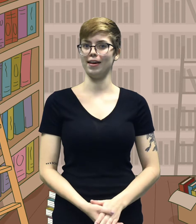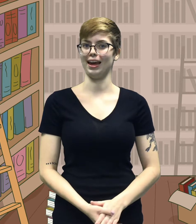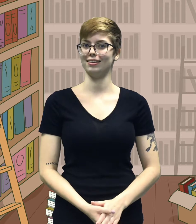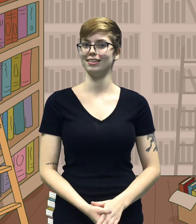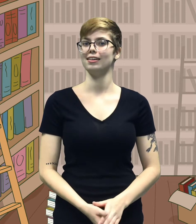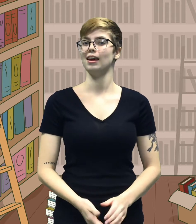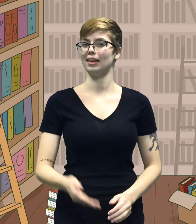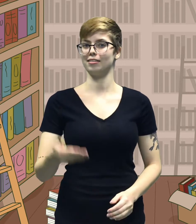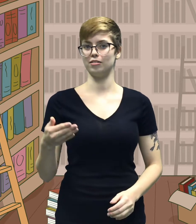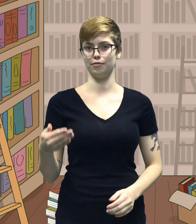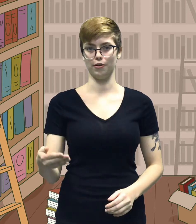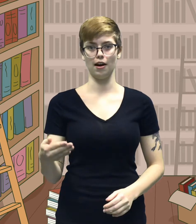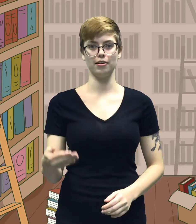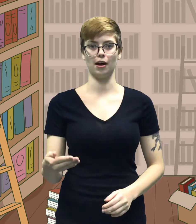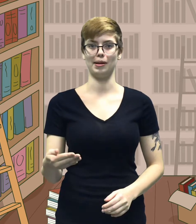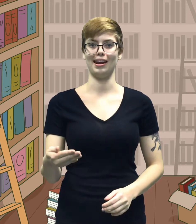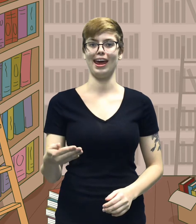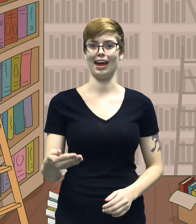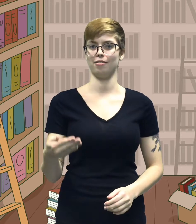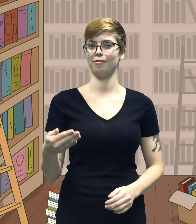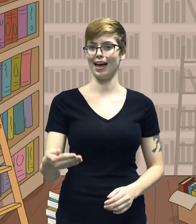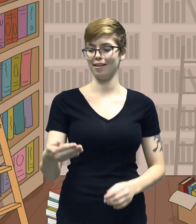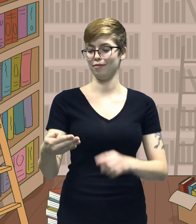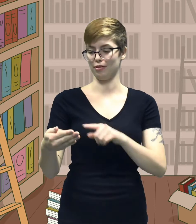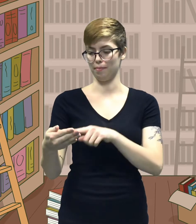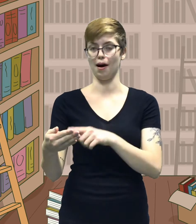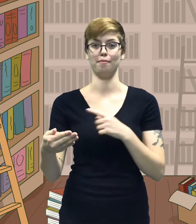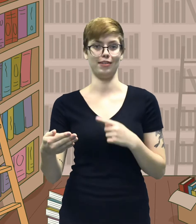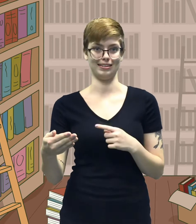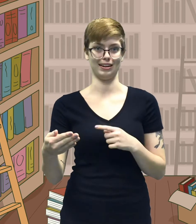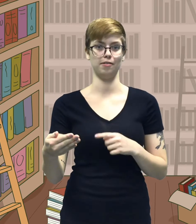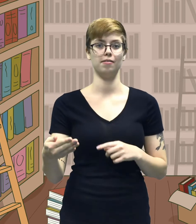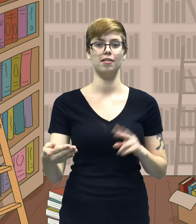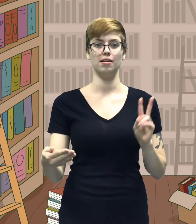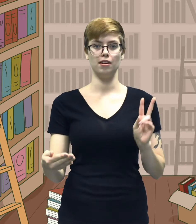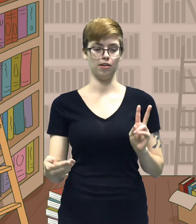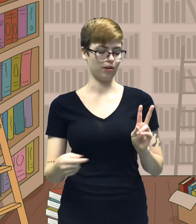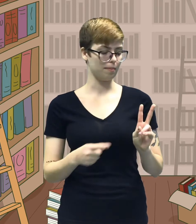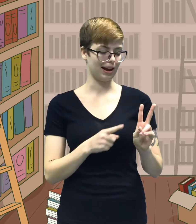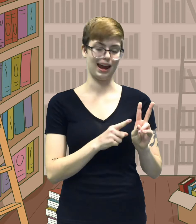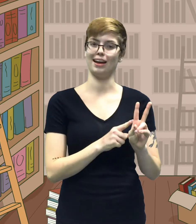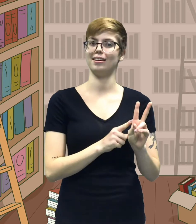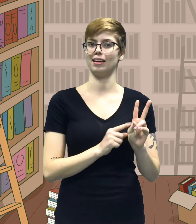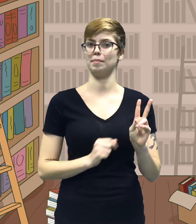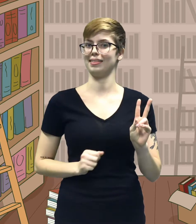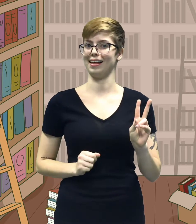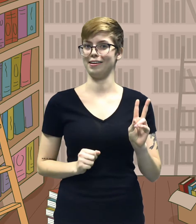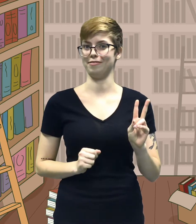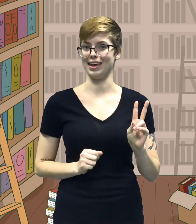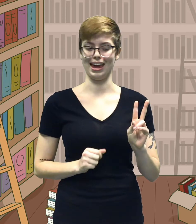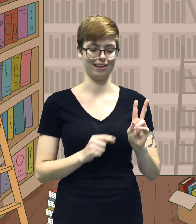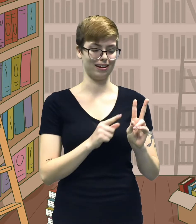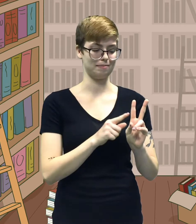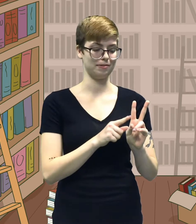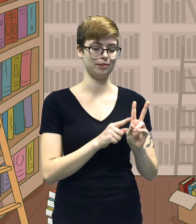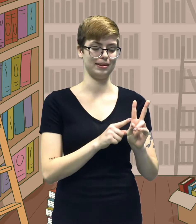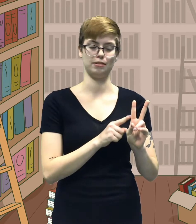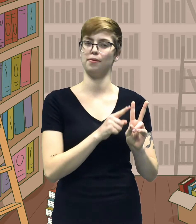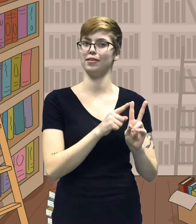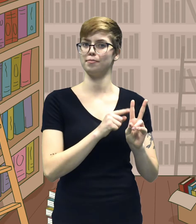hands and starts with your non-dominant hand flat with the palm facing you. Your dominant hand is going to make the letter V hand shape, which means you point your